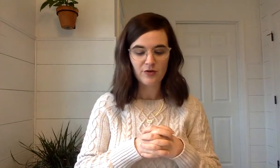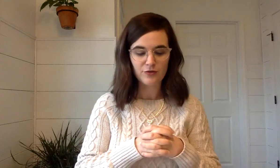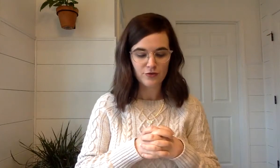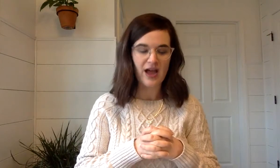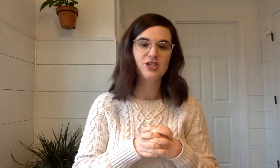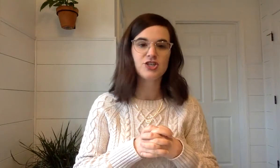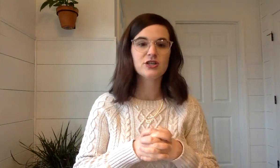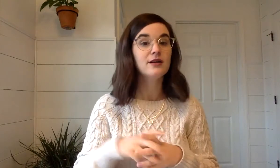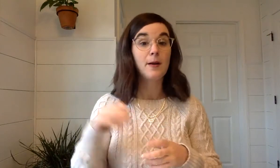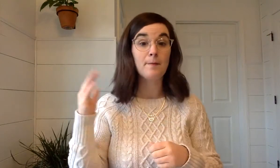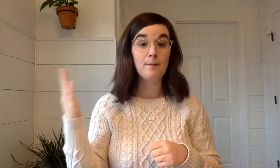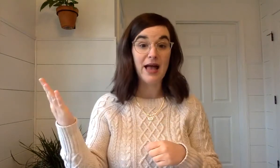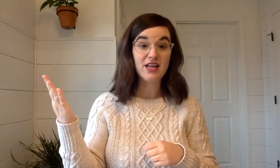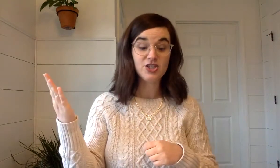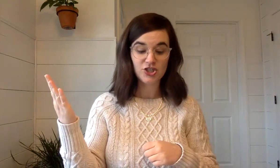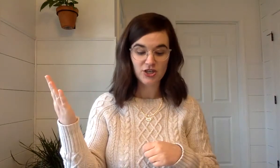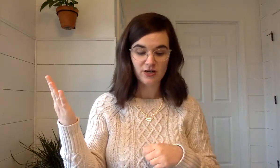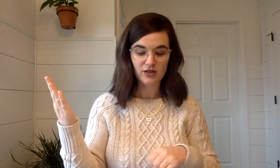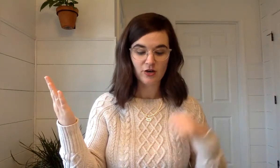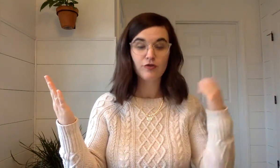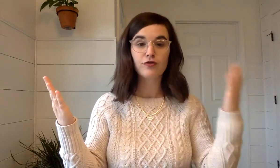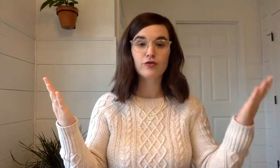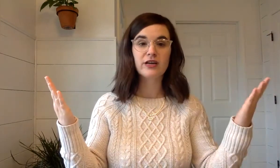fresh? Mesh. Free.